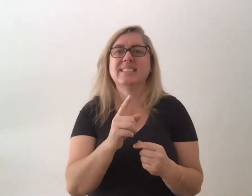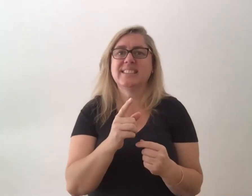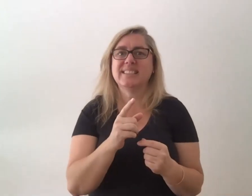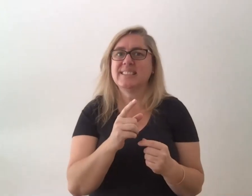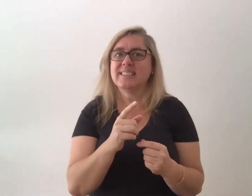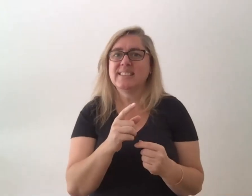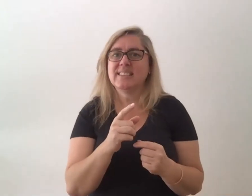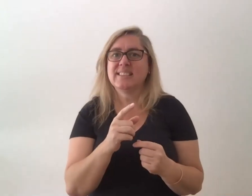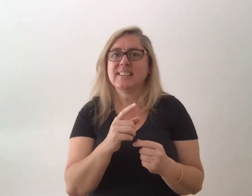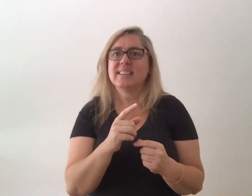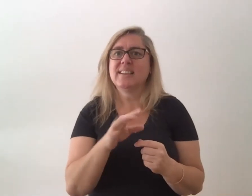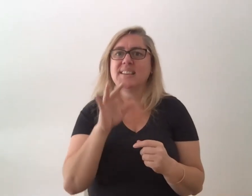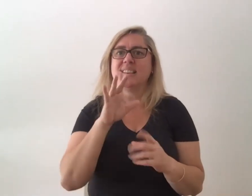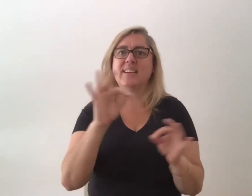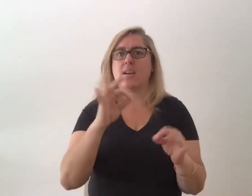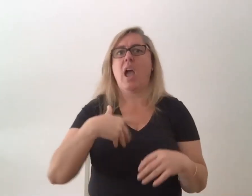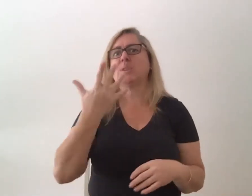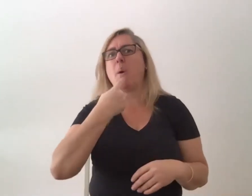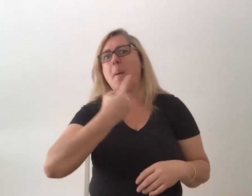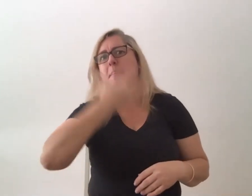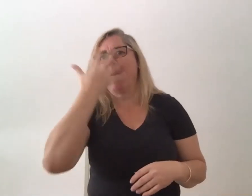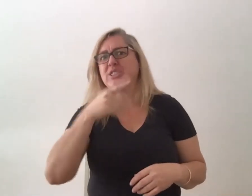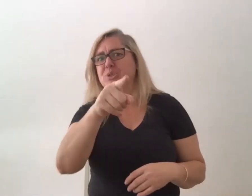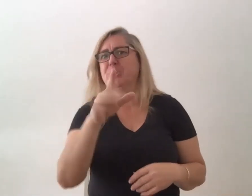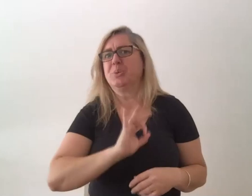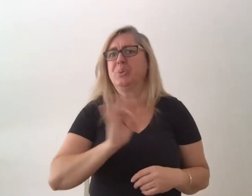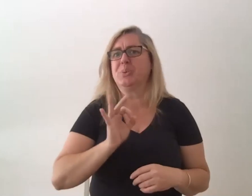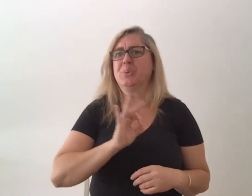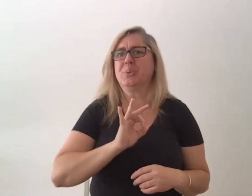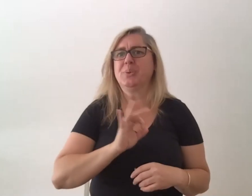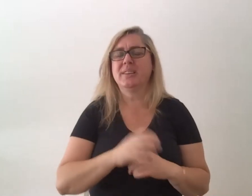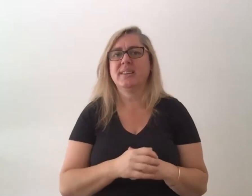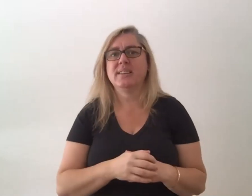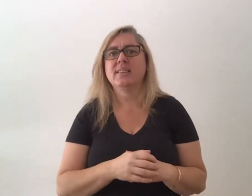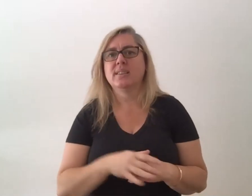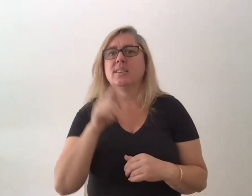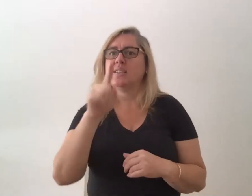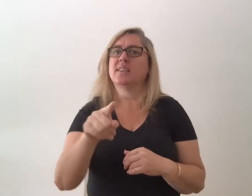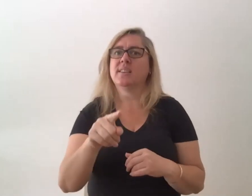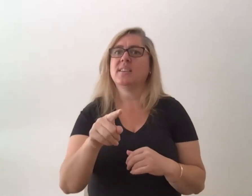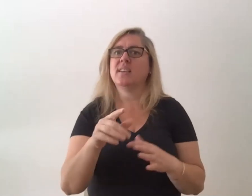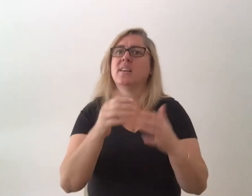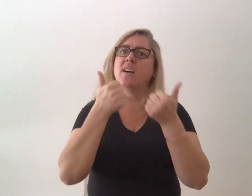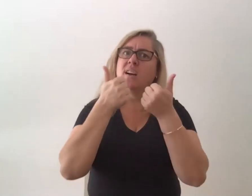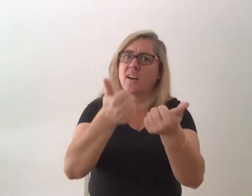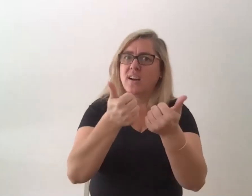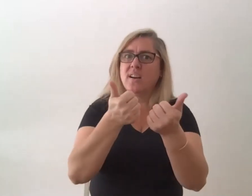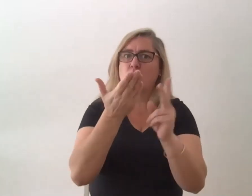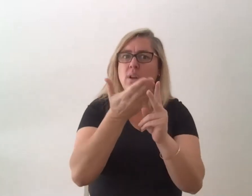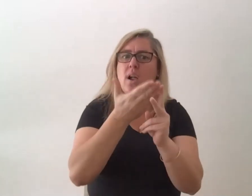i don't want to embarrass you but i mean that's a gorgeous segue into talking about qualia so